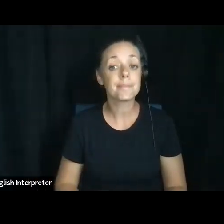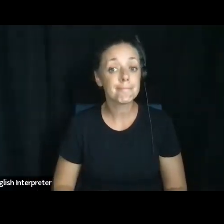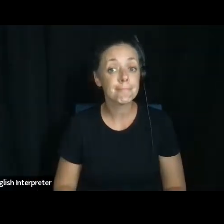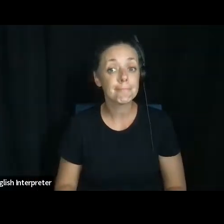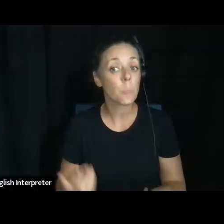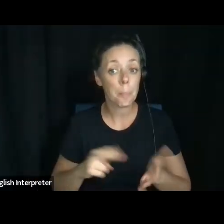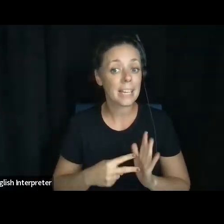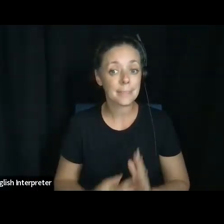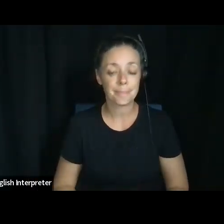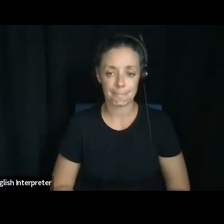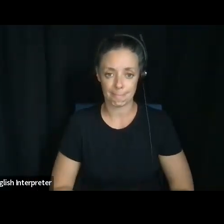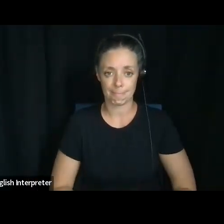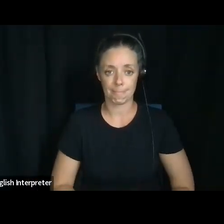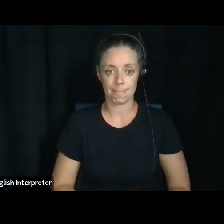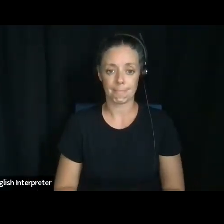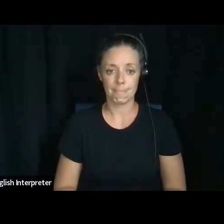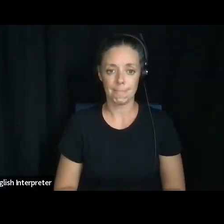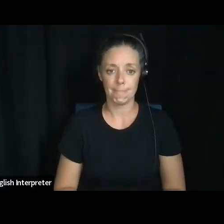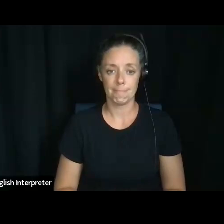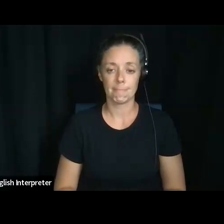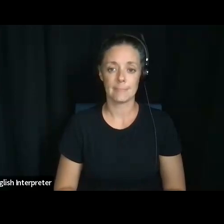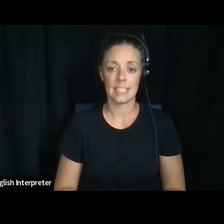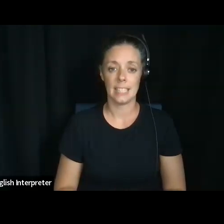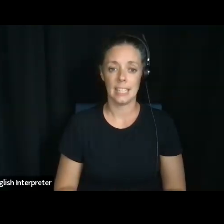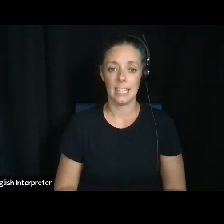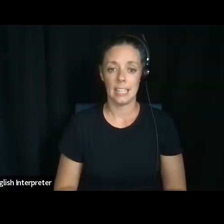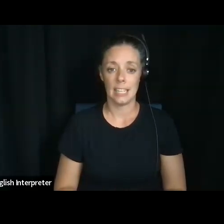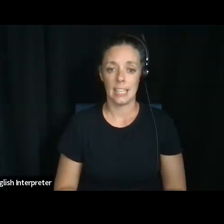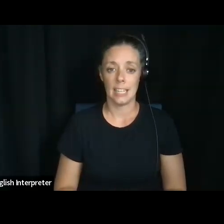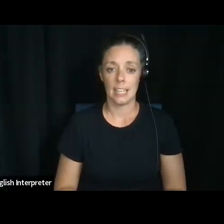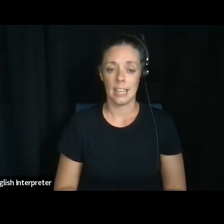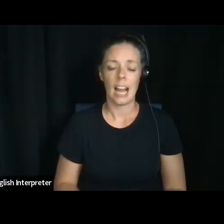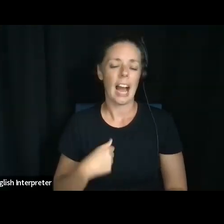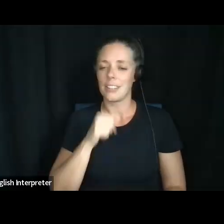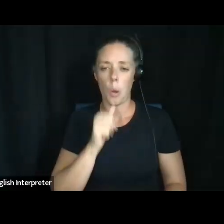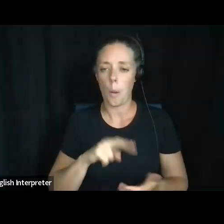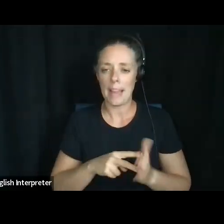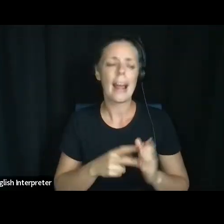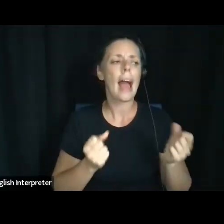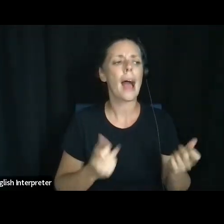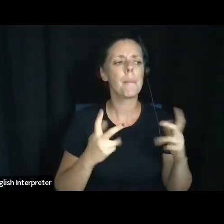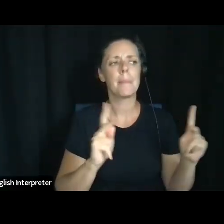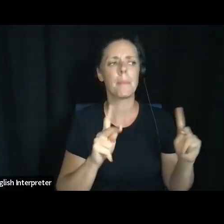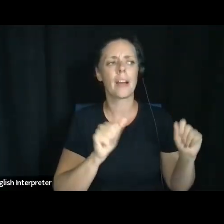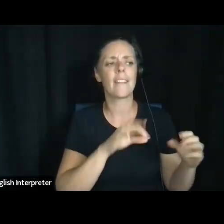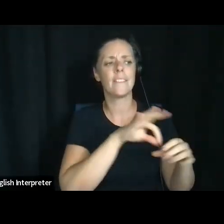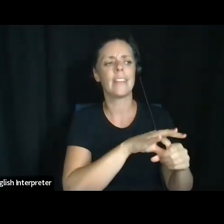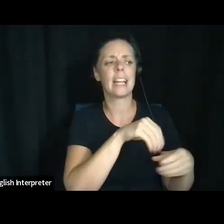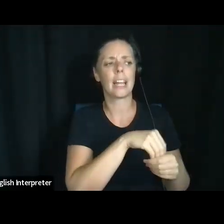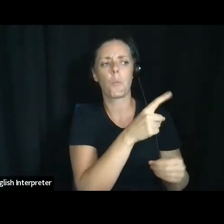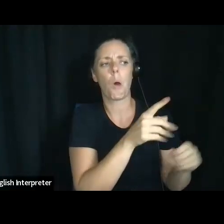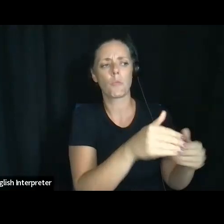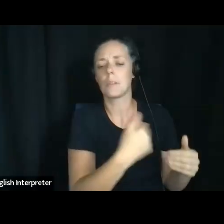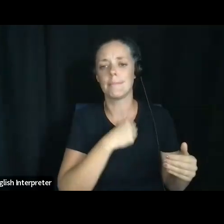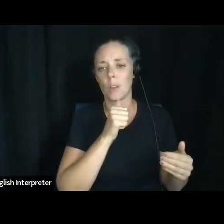capacity to fit in a room or, you know, capacity of 318. Um, what does it mean mental capacity when we're